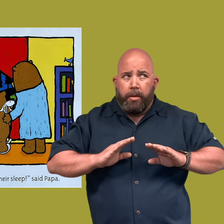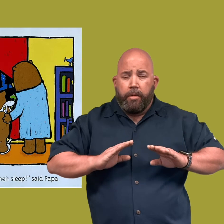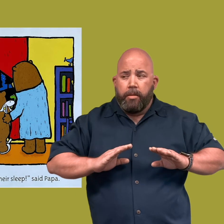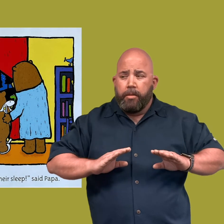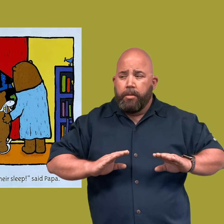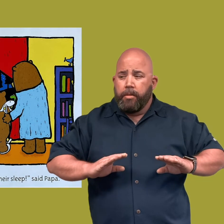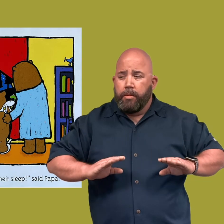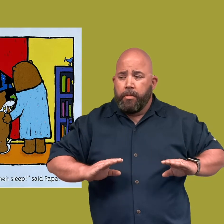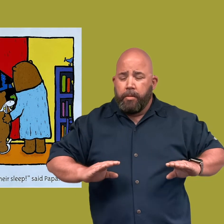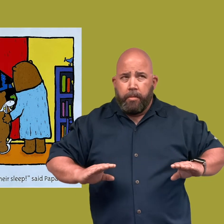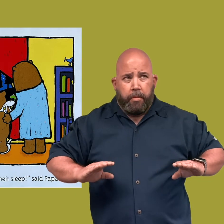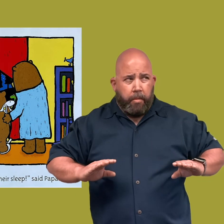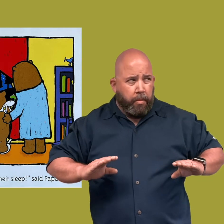What happened to the storm?